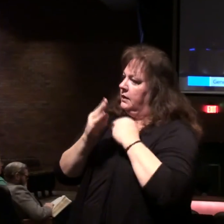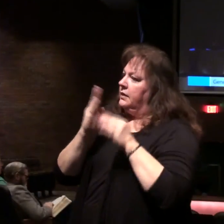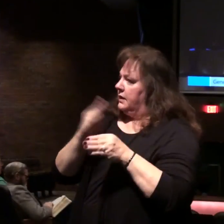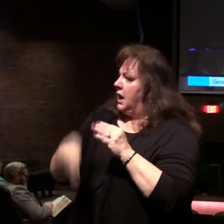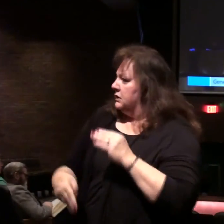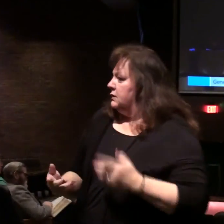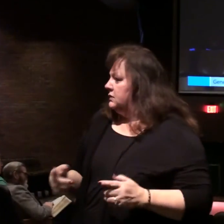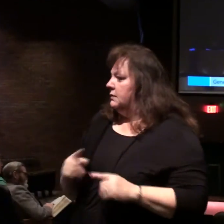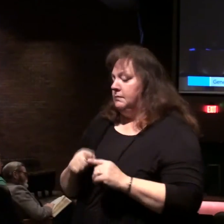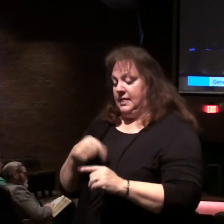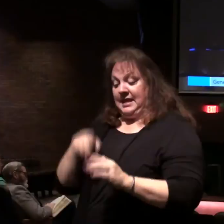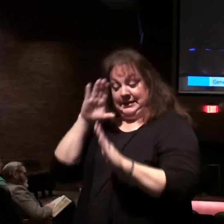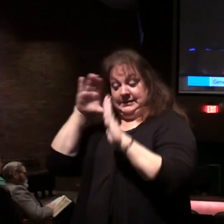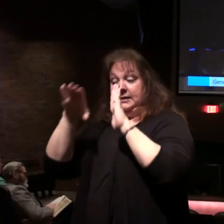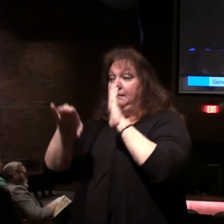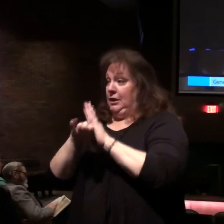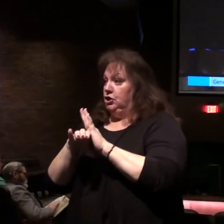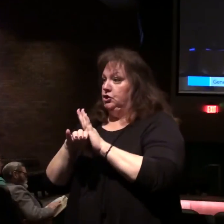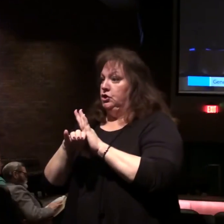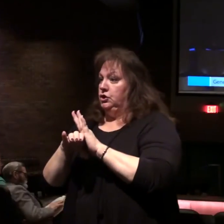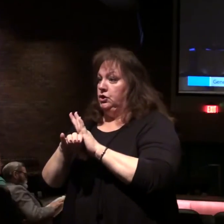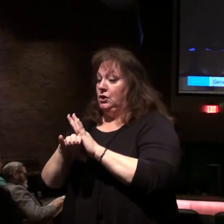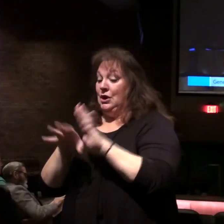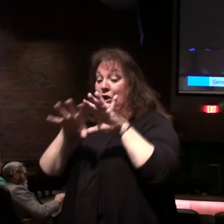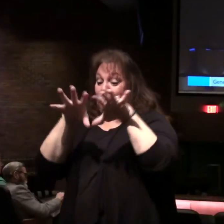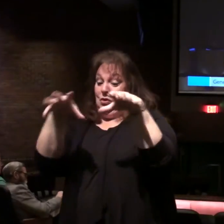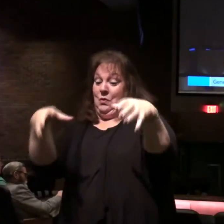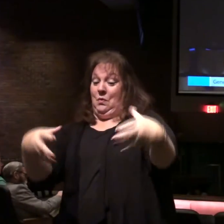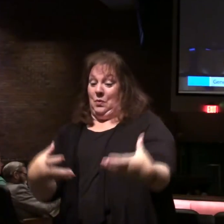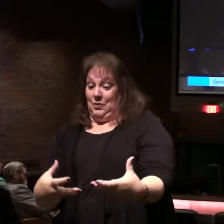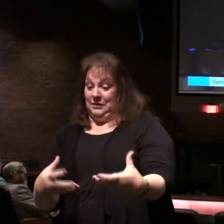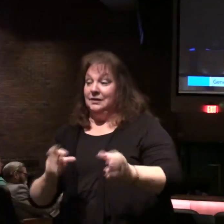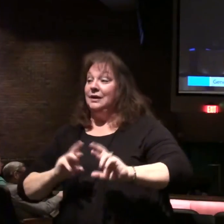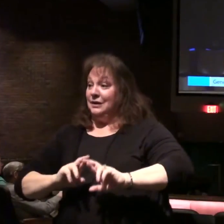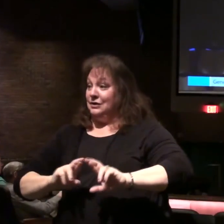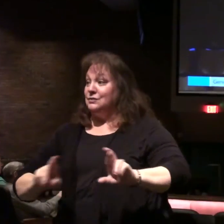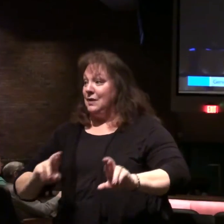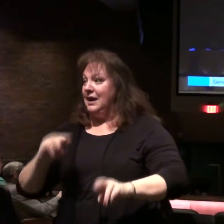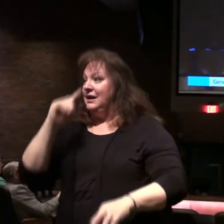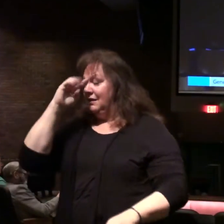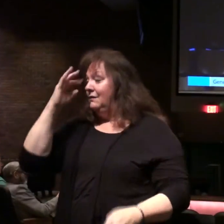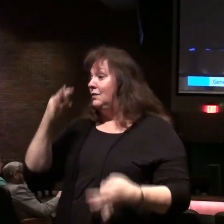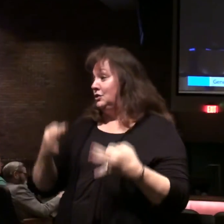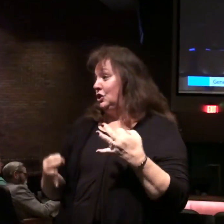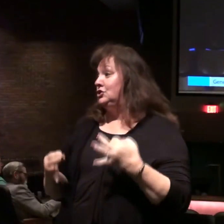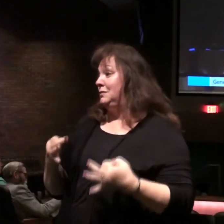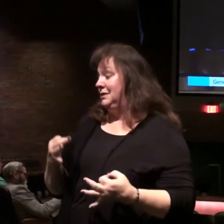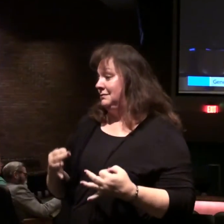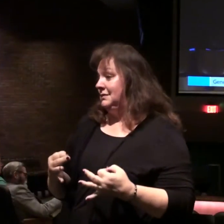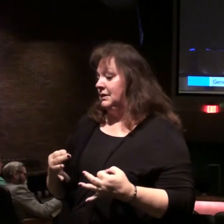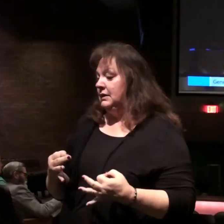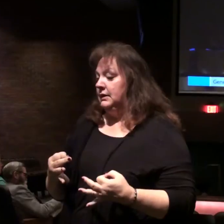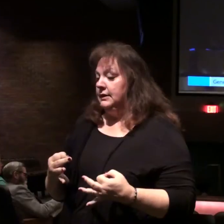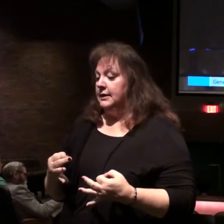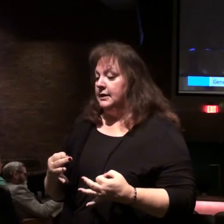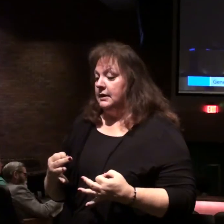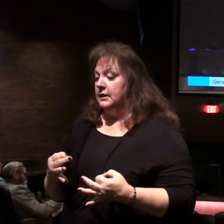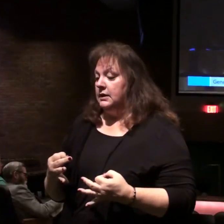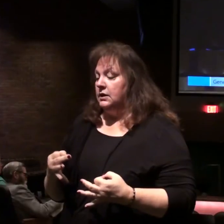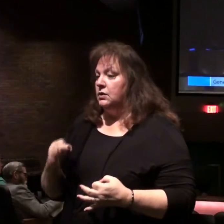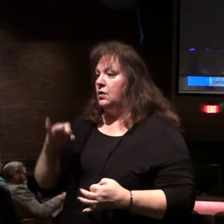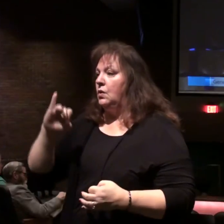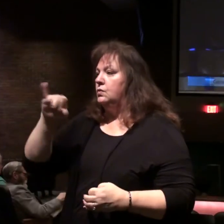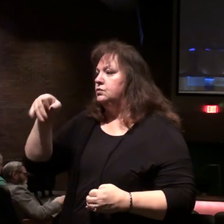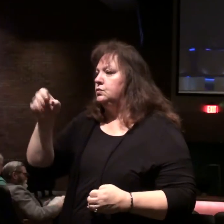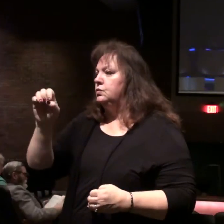picture you have here of being ripe for judgment. On your way back, stop at